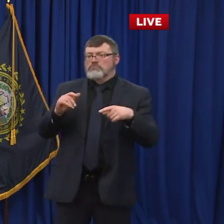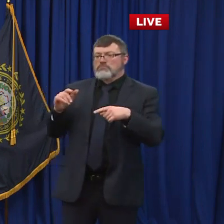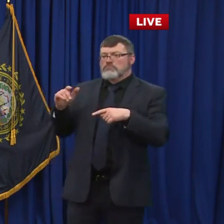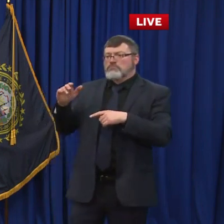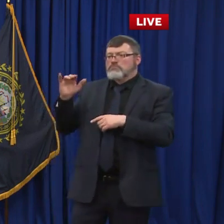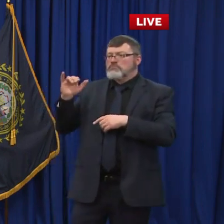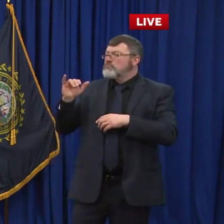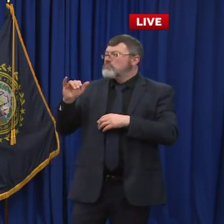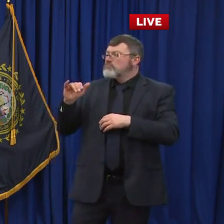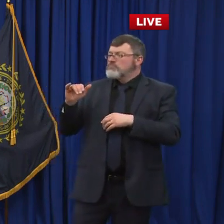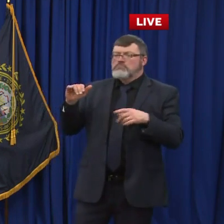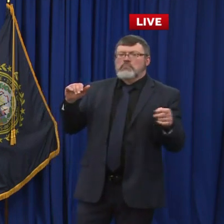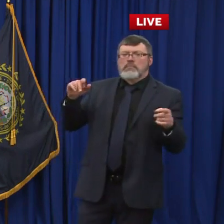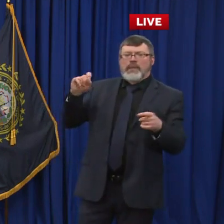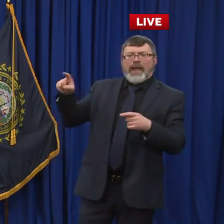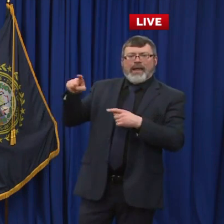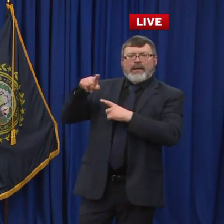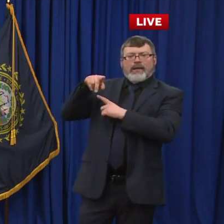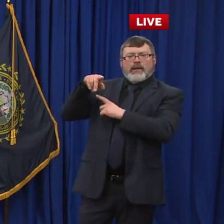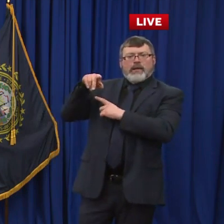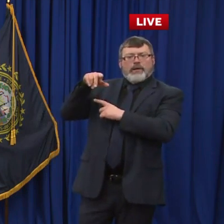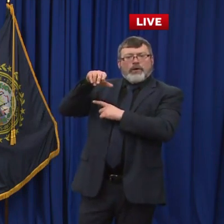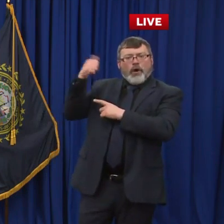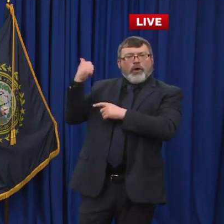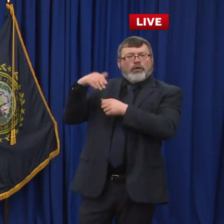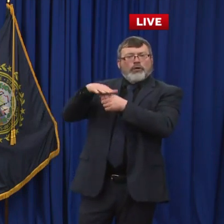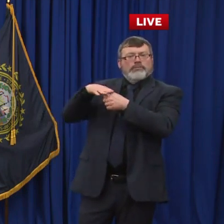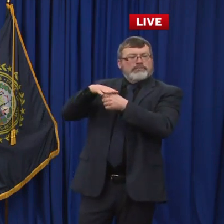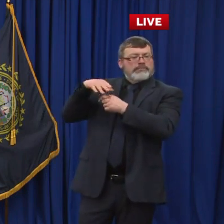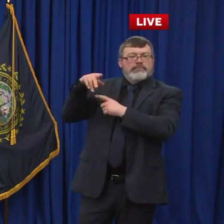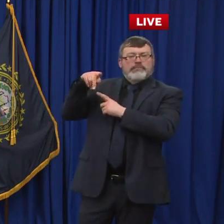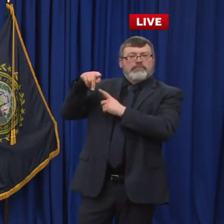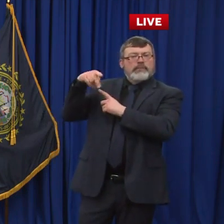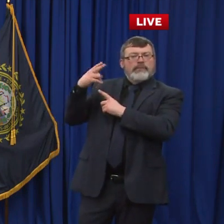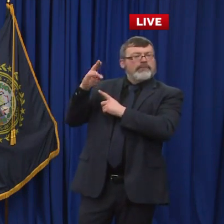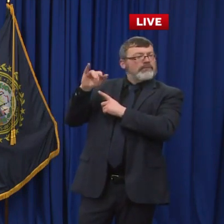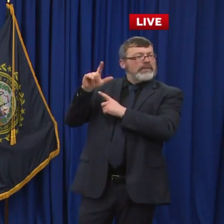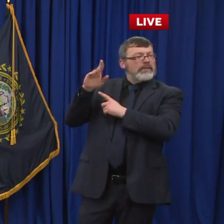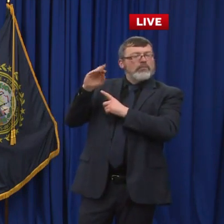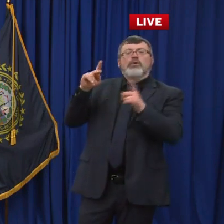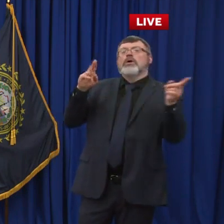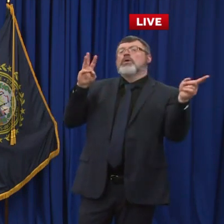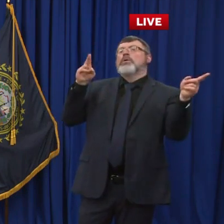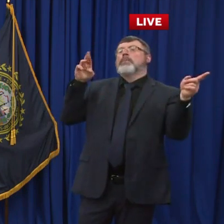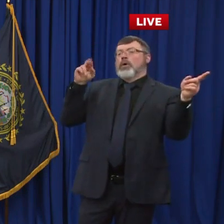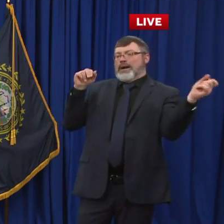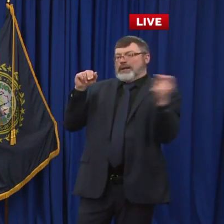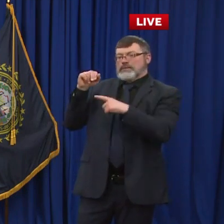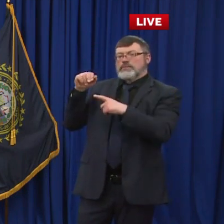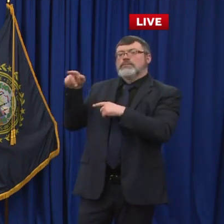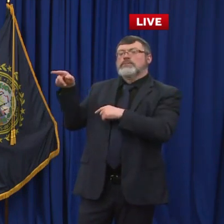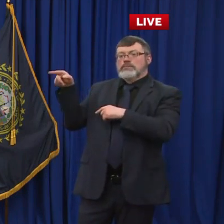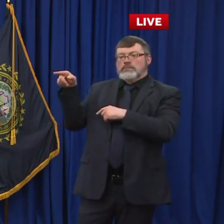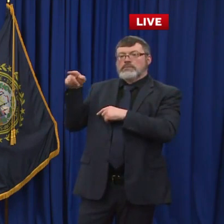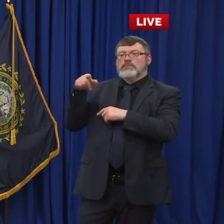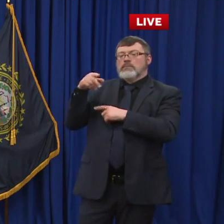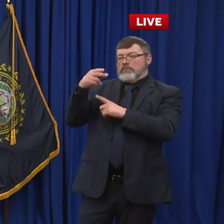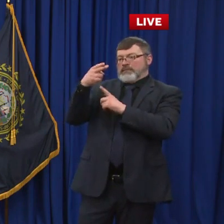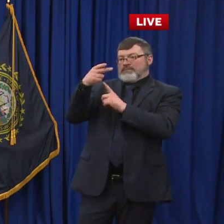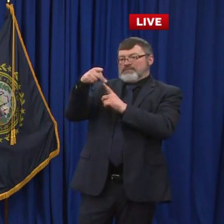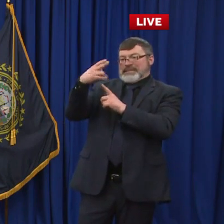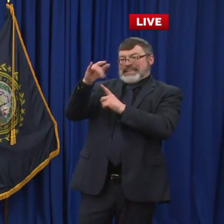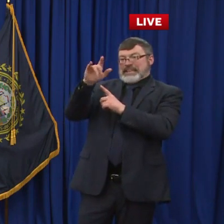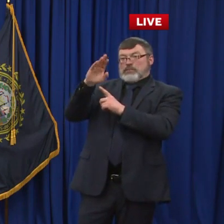in the ER boarding? I know that was a solution that was discussed in September of last year. Did that with that capacity just immediately fill?